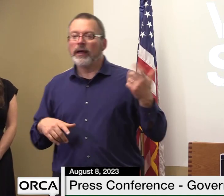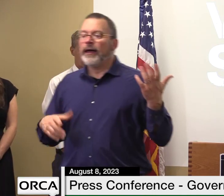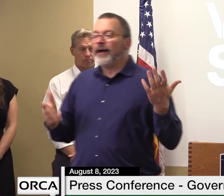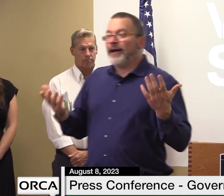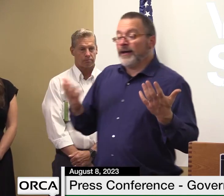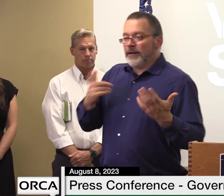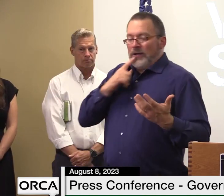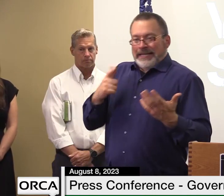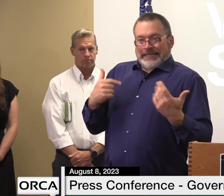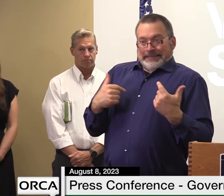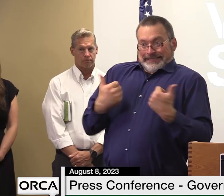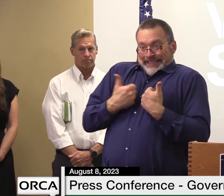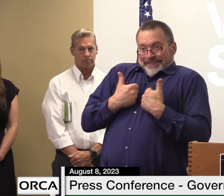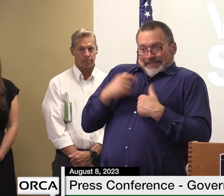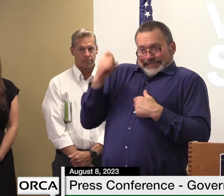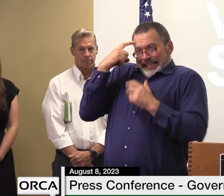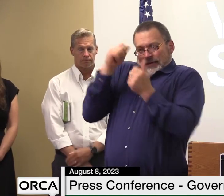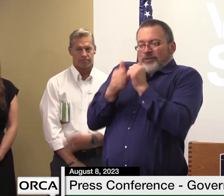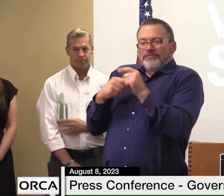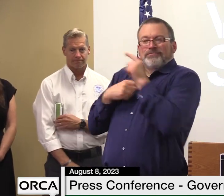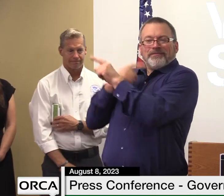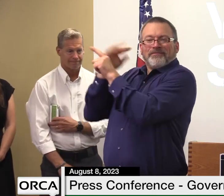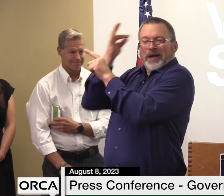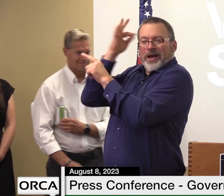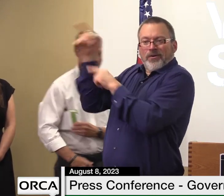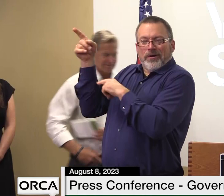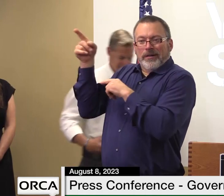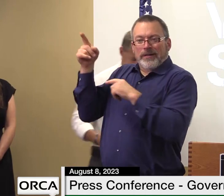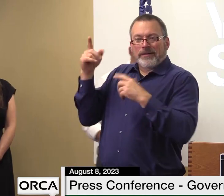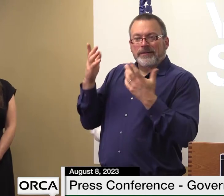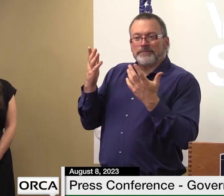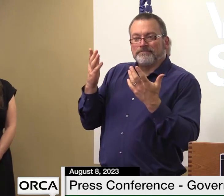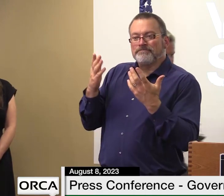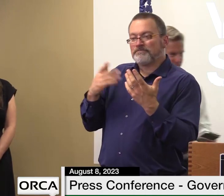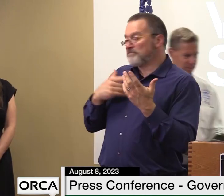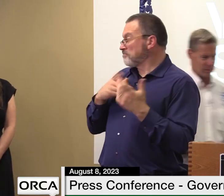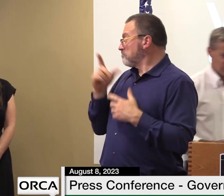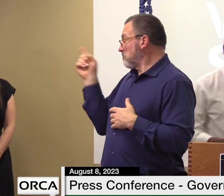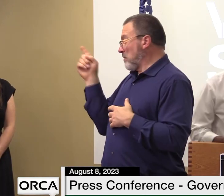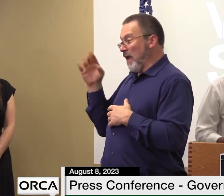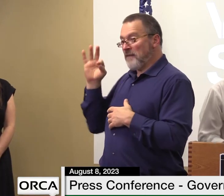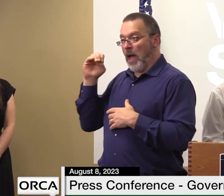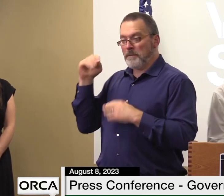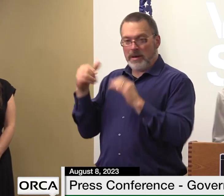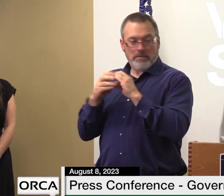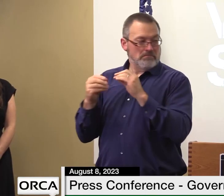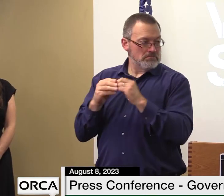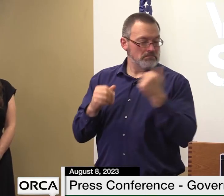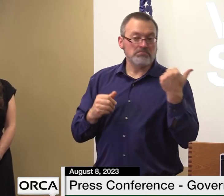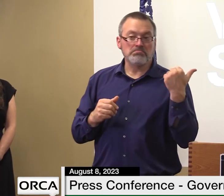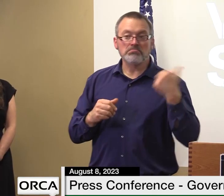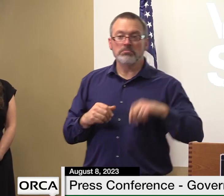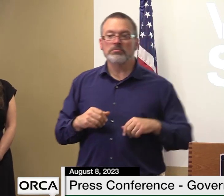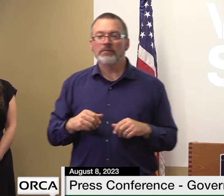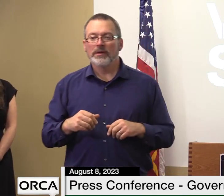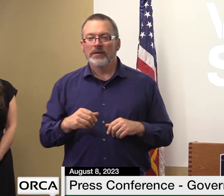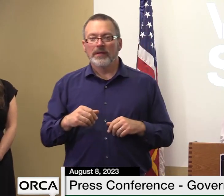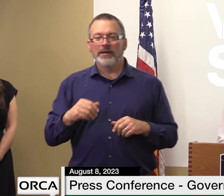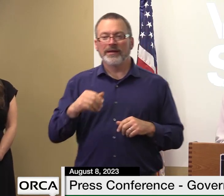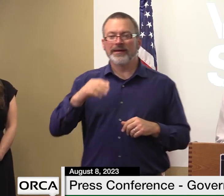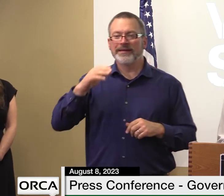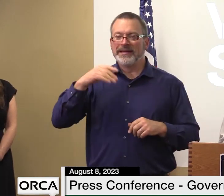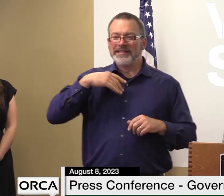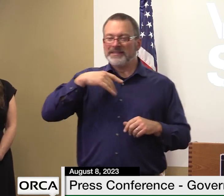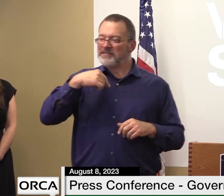what to do next well do you want to add anything to that it's always hard to fall into government on those